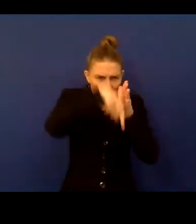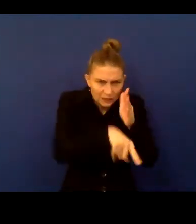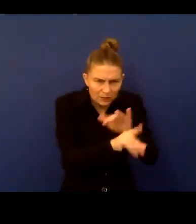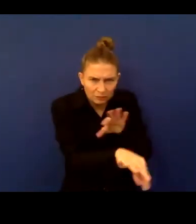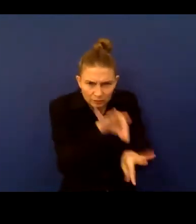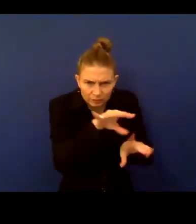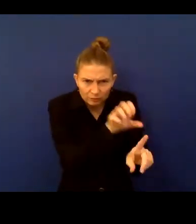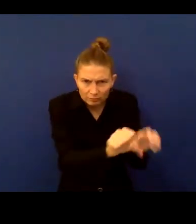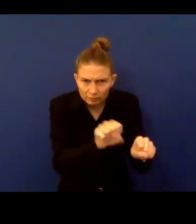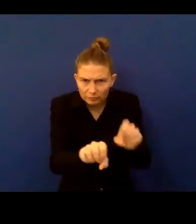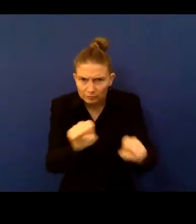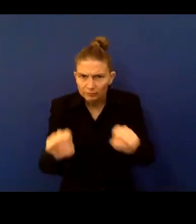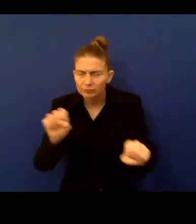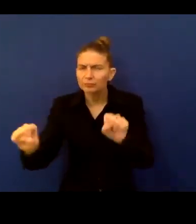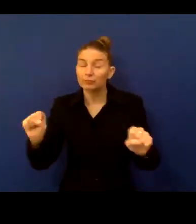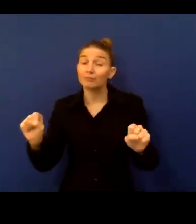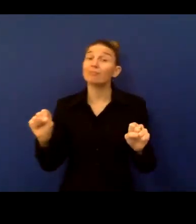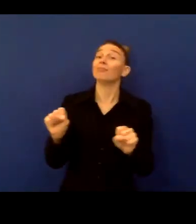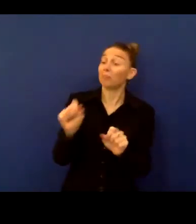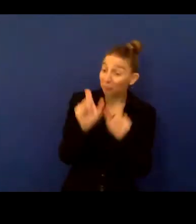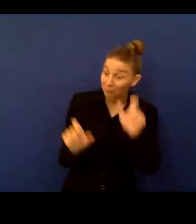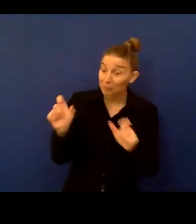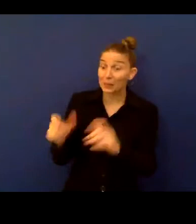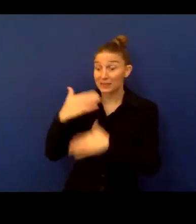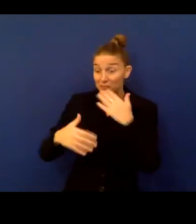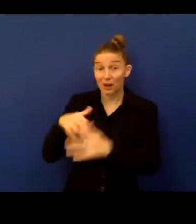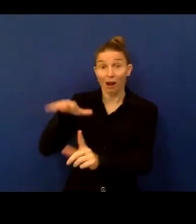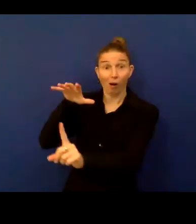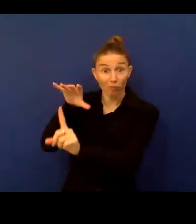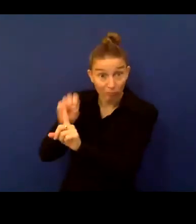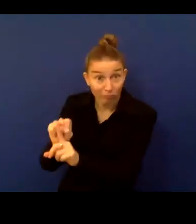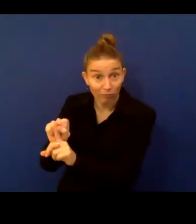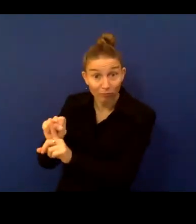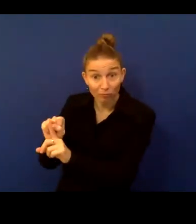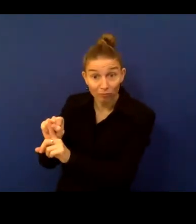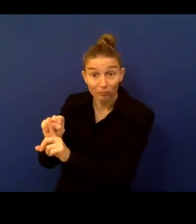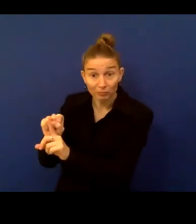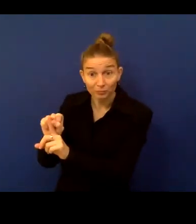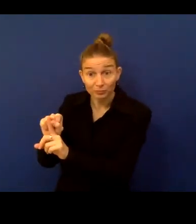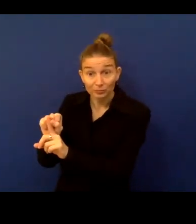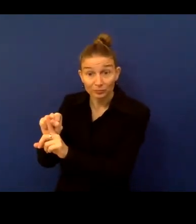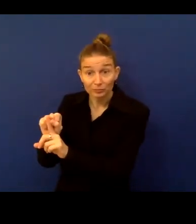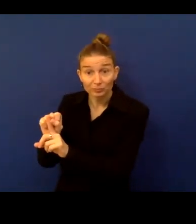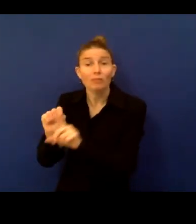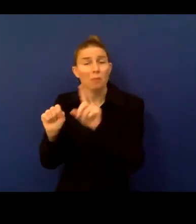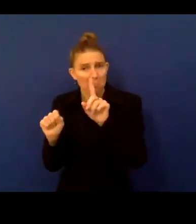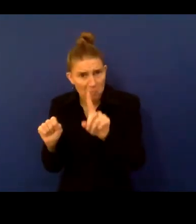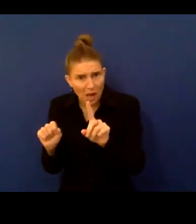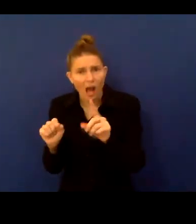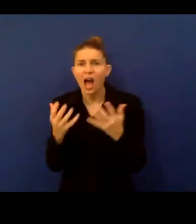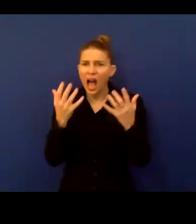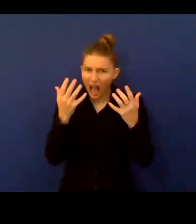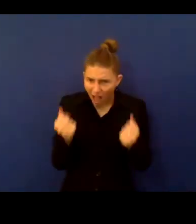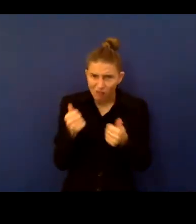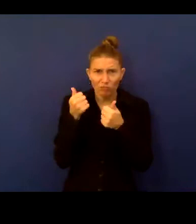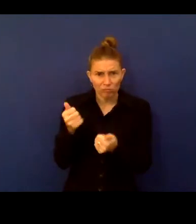terms of the identification of persons with disabilities, have been very well documented. Sometimes tools that are